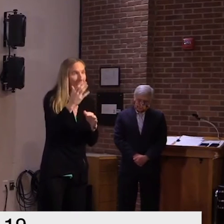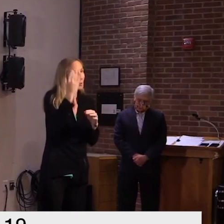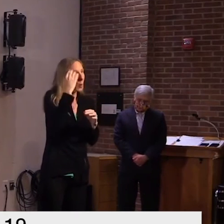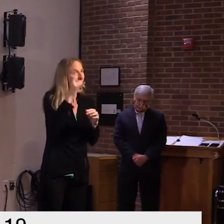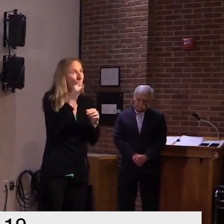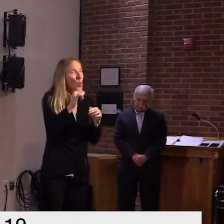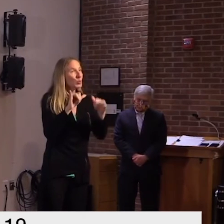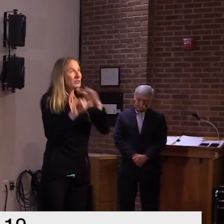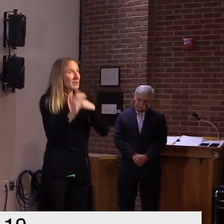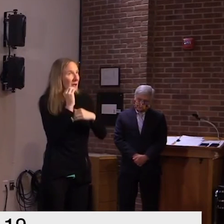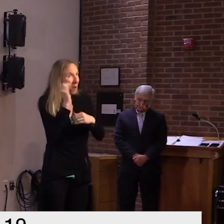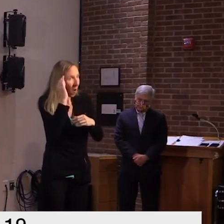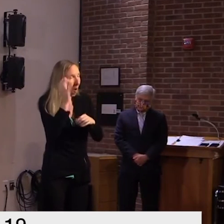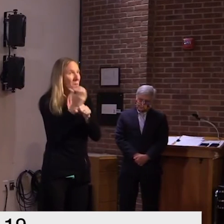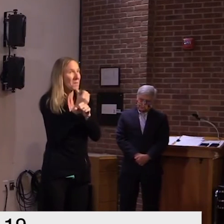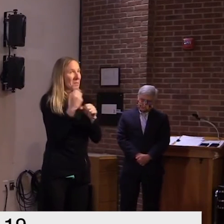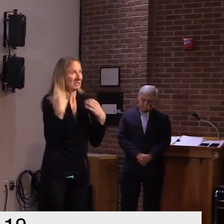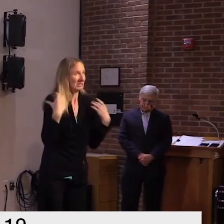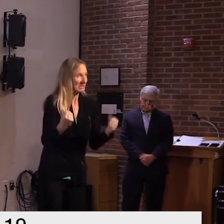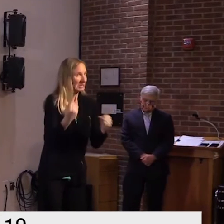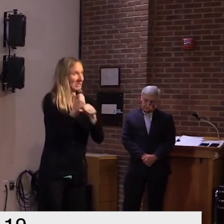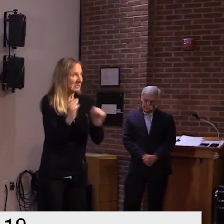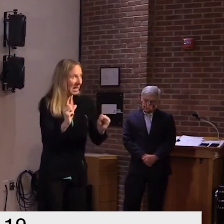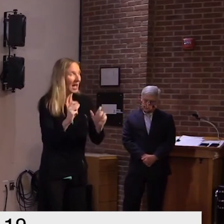also taking health and safety precautions